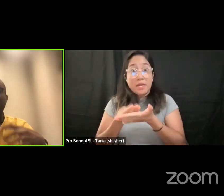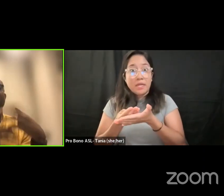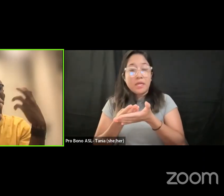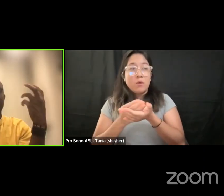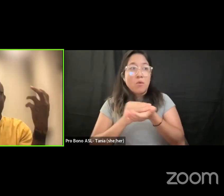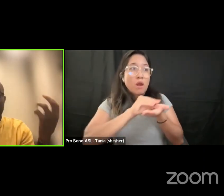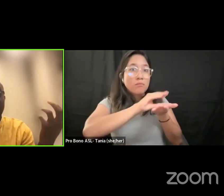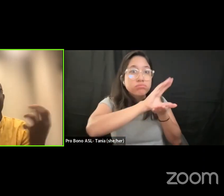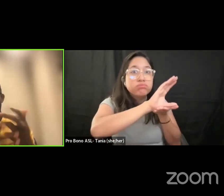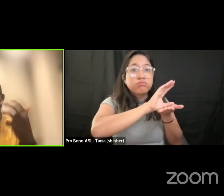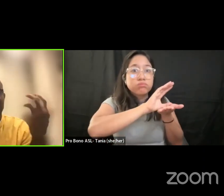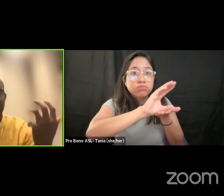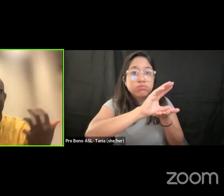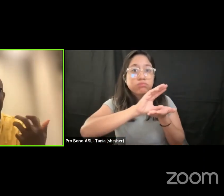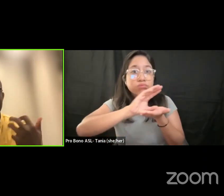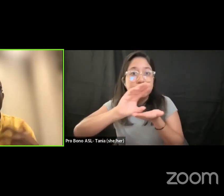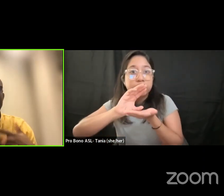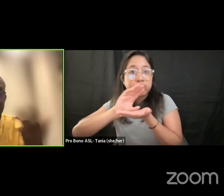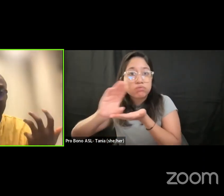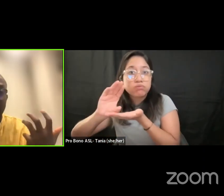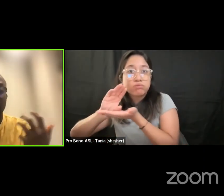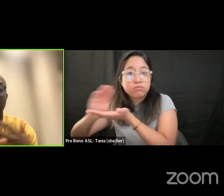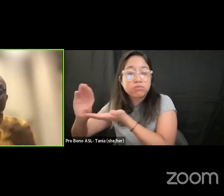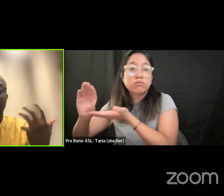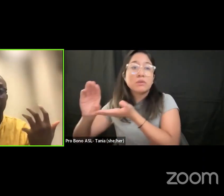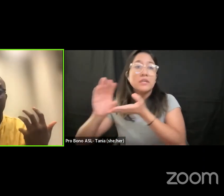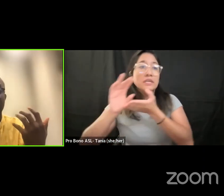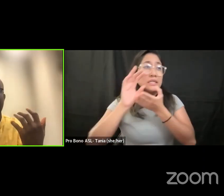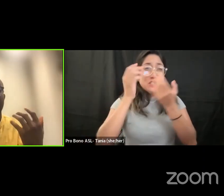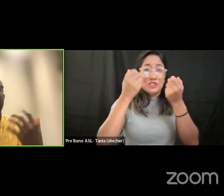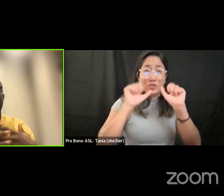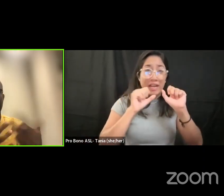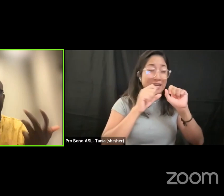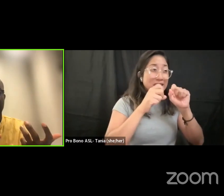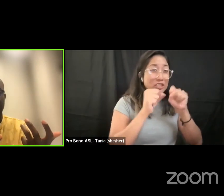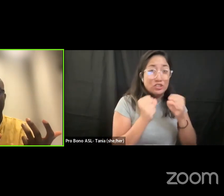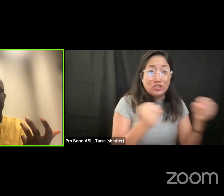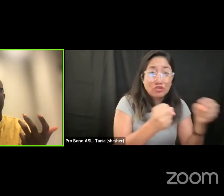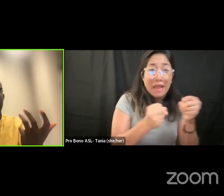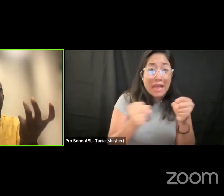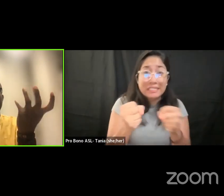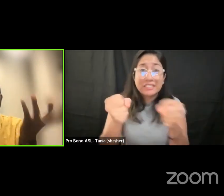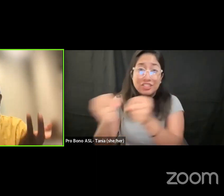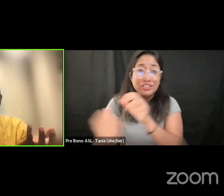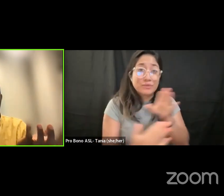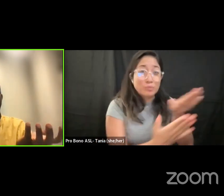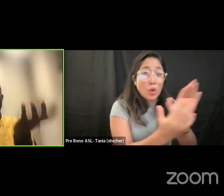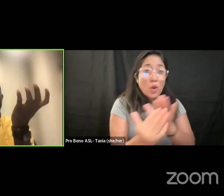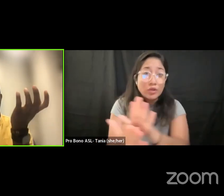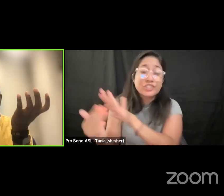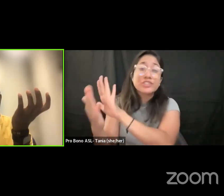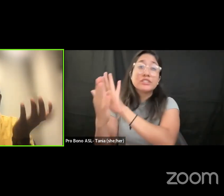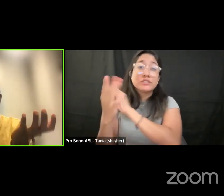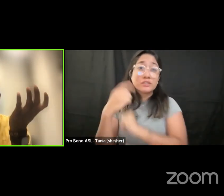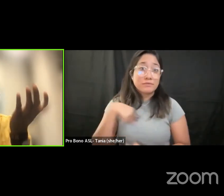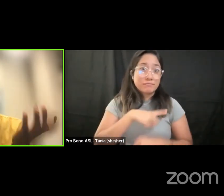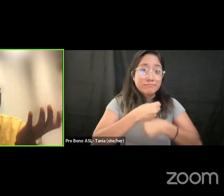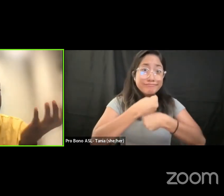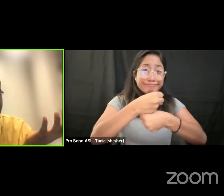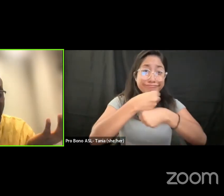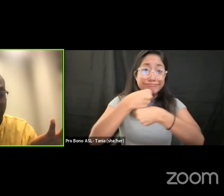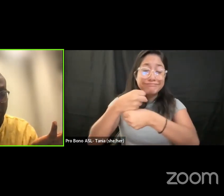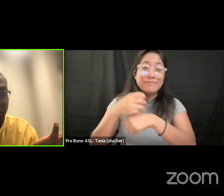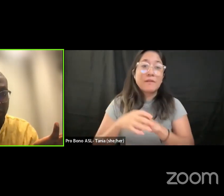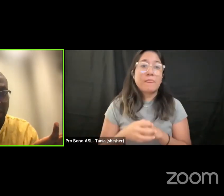mitigation and all of those various strategies and approaches that we've created and so it's like we're